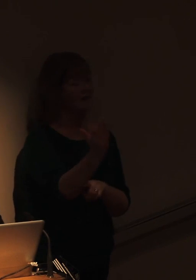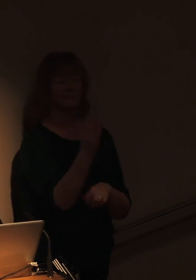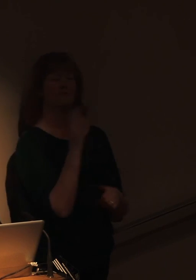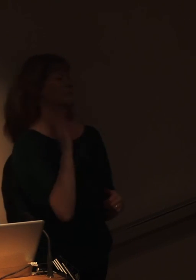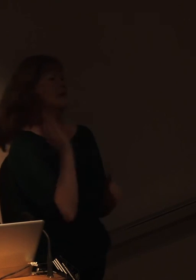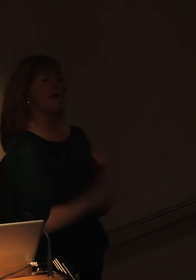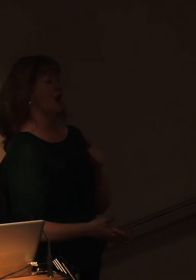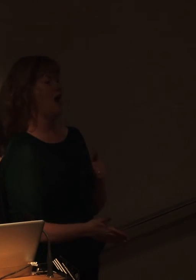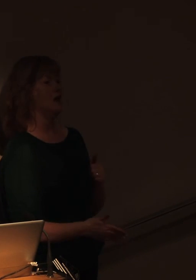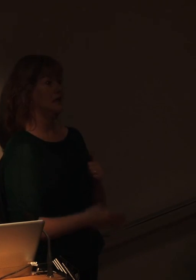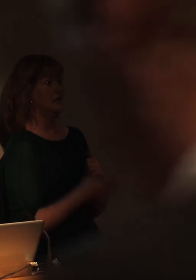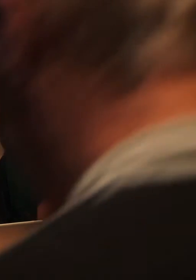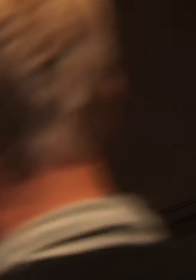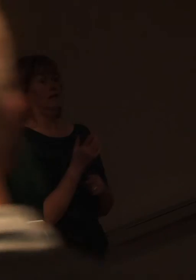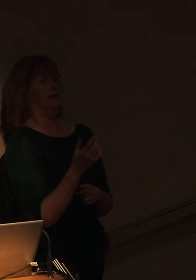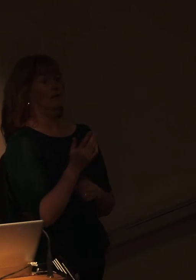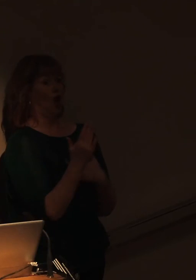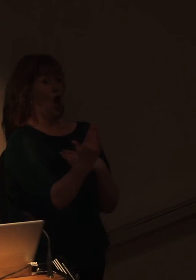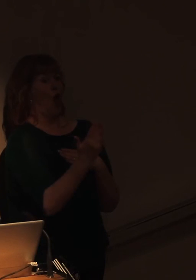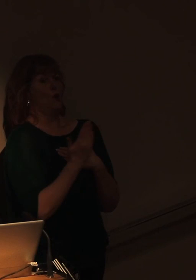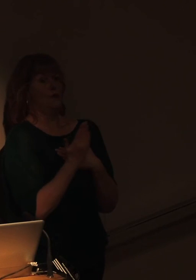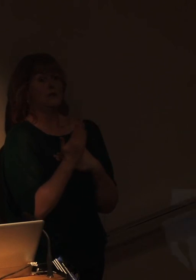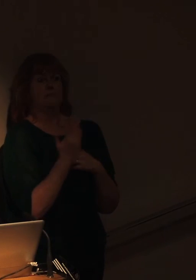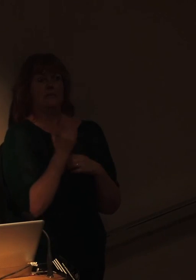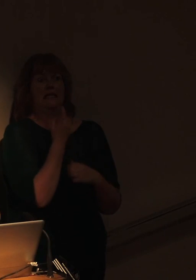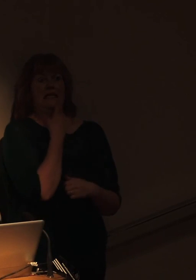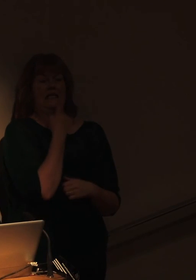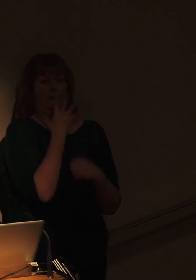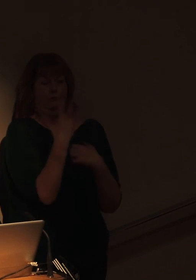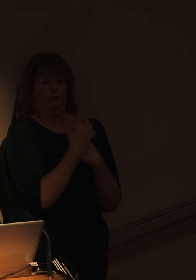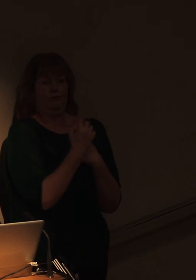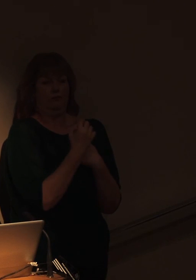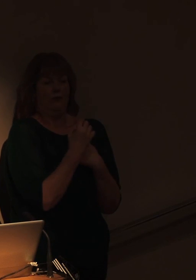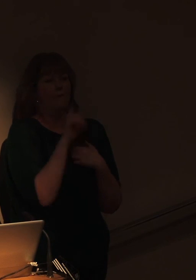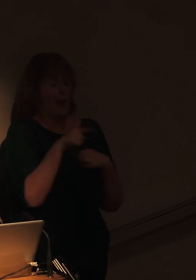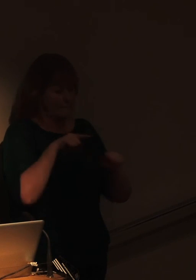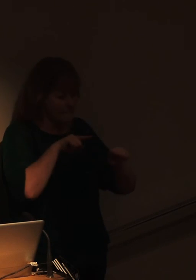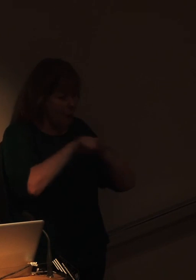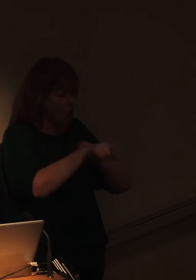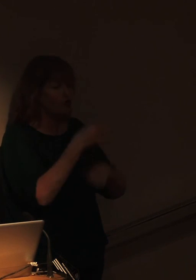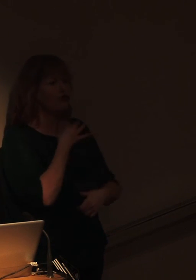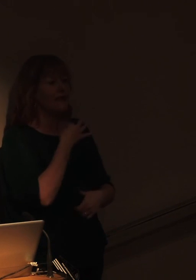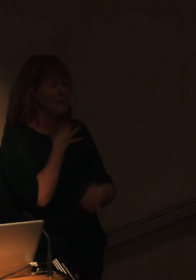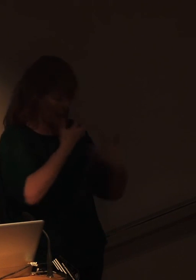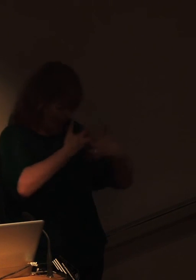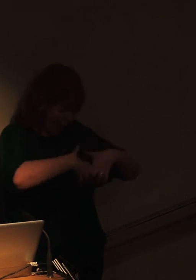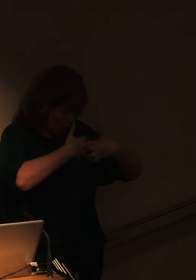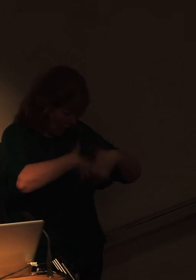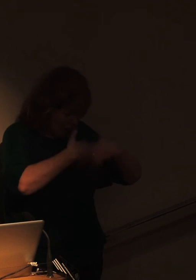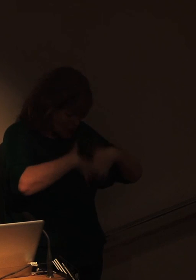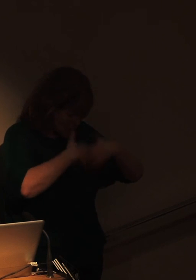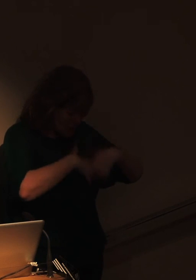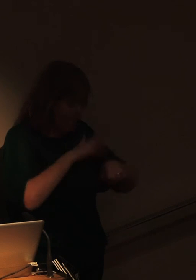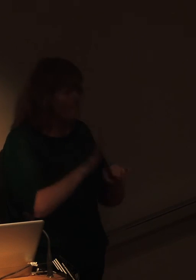but every risk is calculated and you're very careful about how you go about things. We think about everything we do and we make sure that we don't